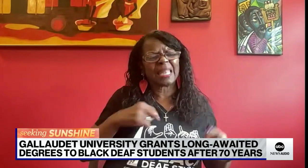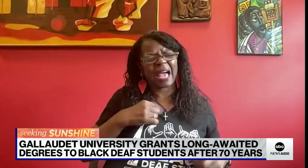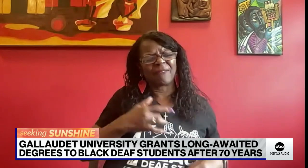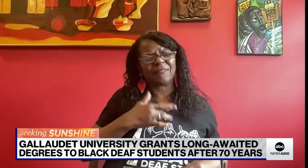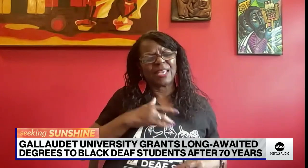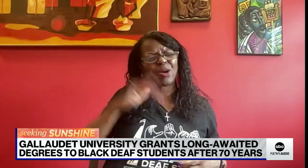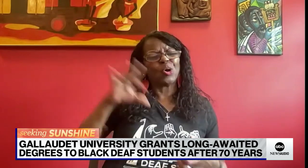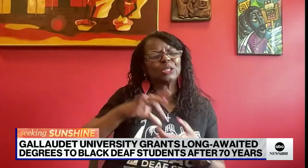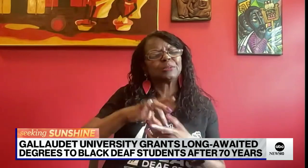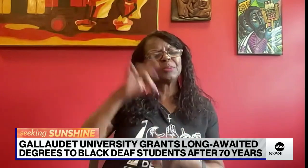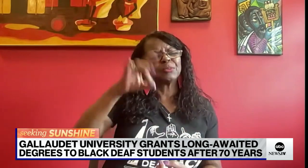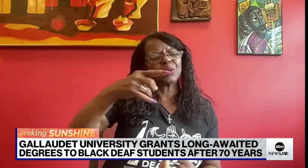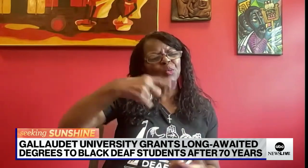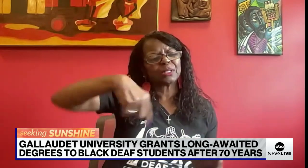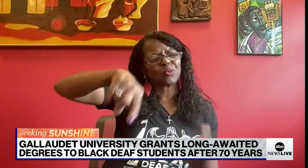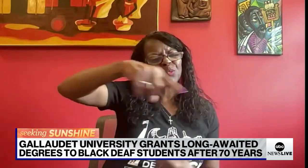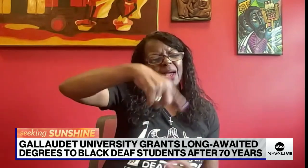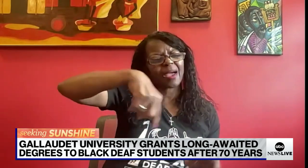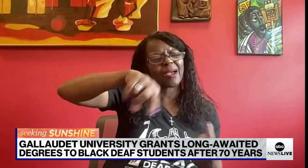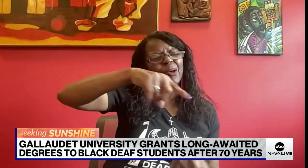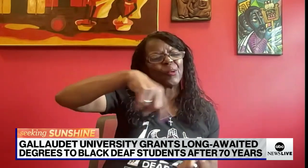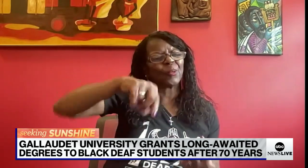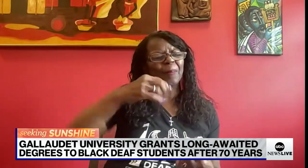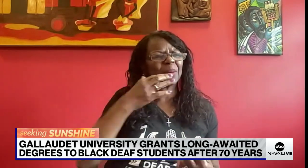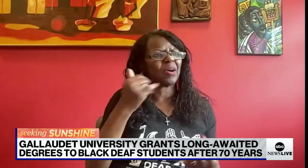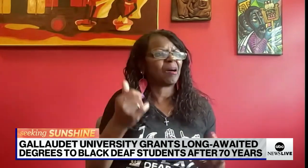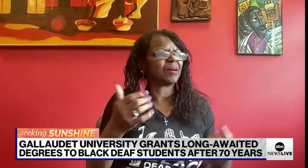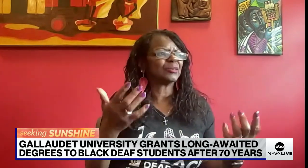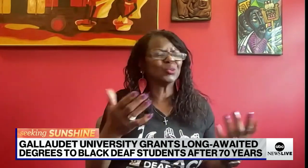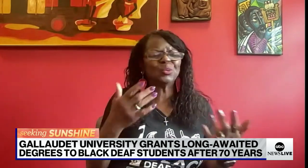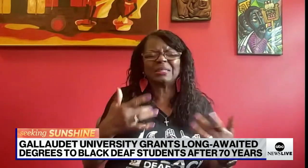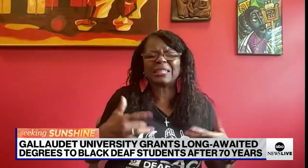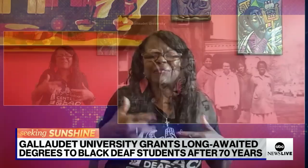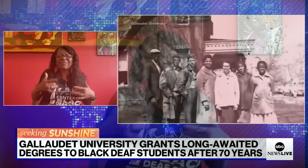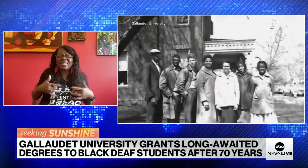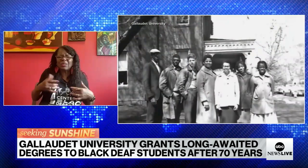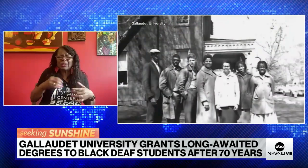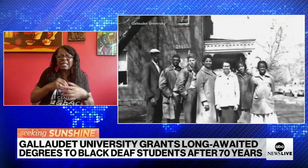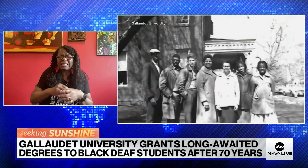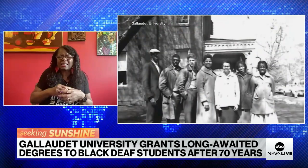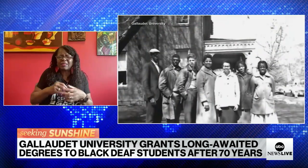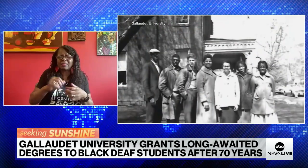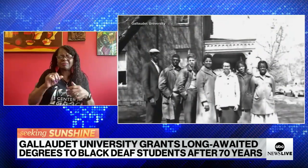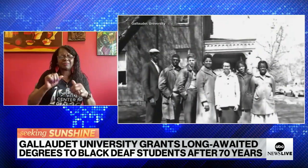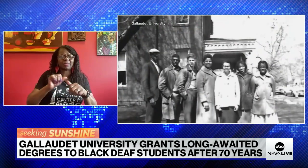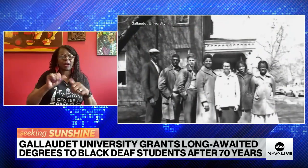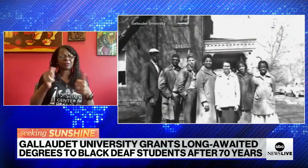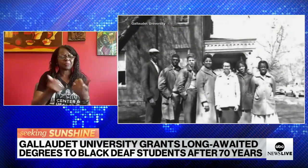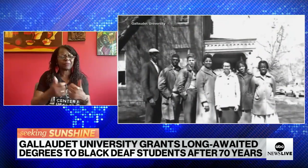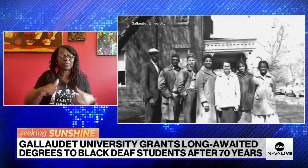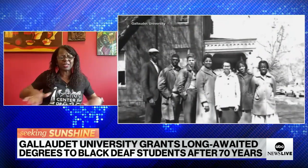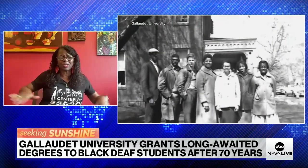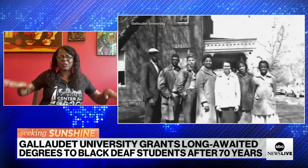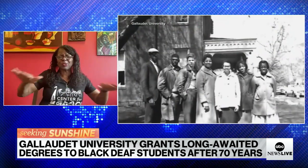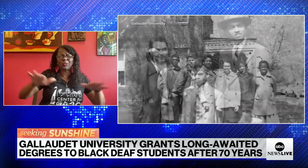only wish that Louise B. Miller was alive. But with that being said, I can feel that her spirit and energy was in the room.